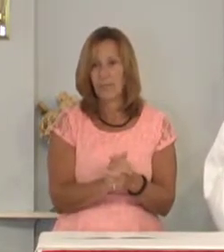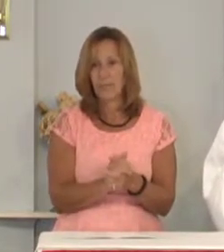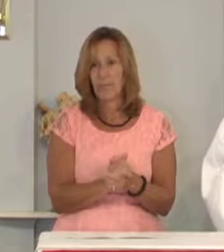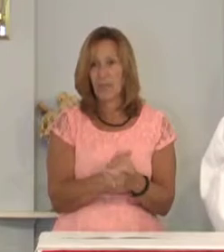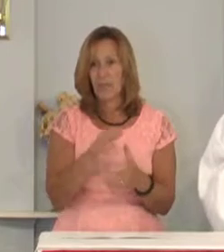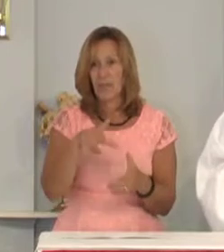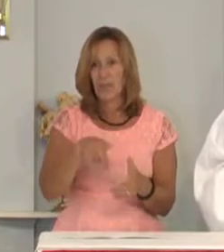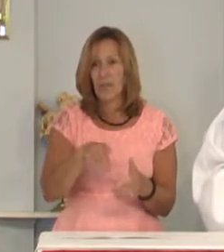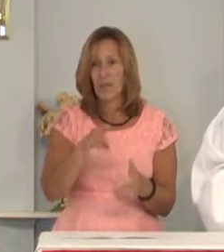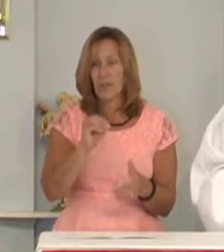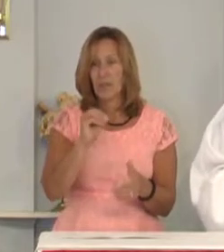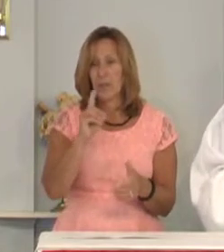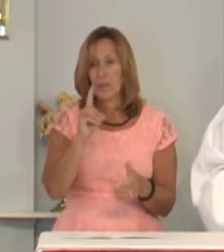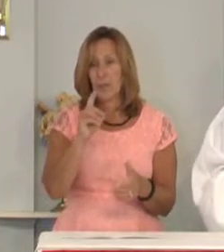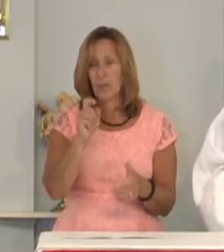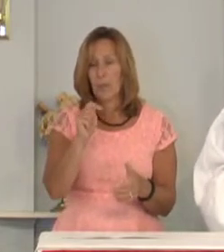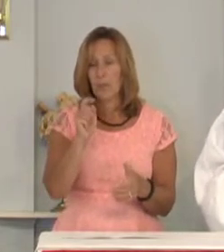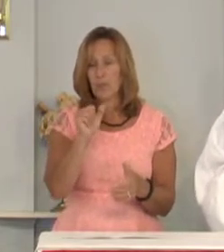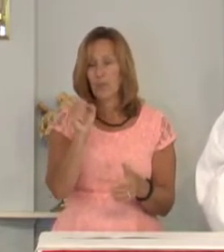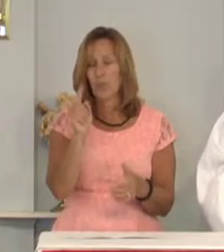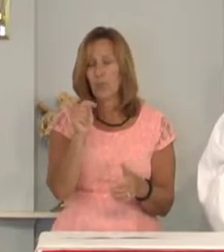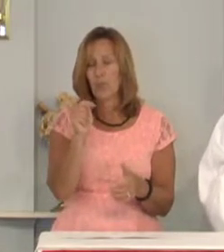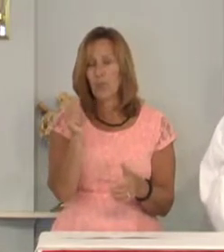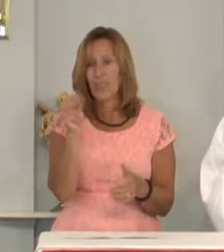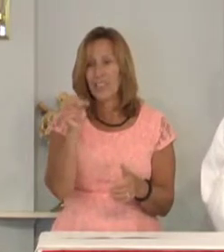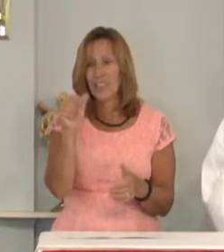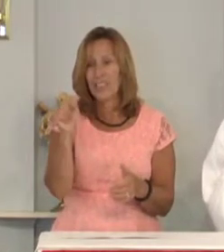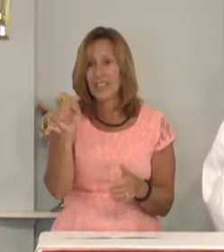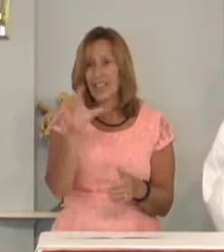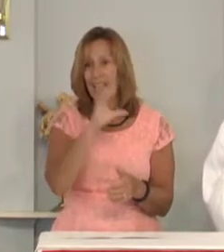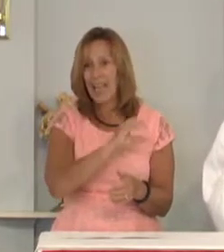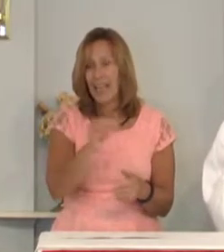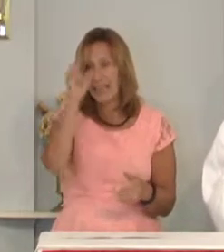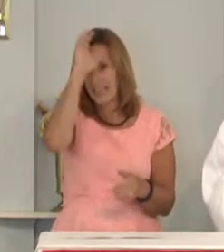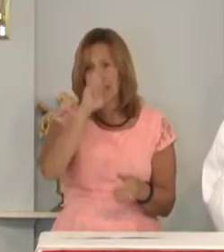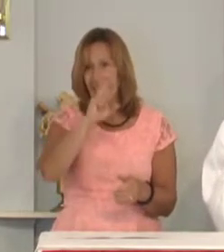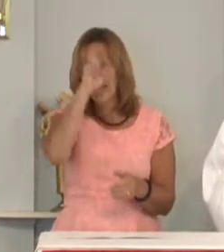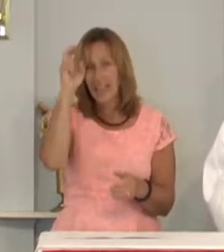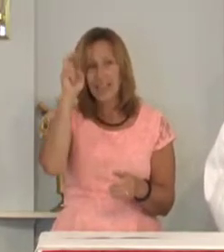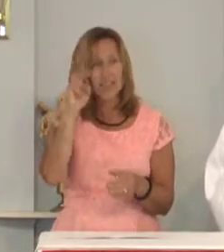Protestants and Catholics in Northern Ireland.